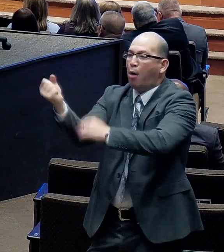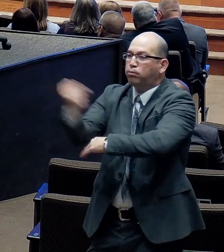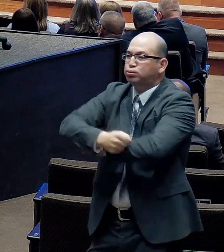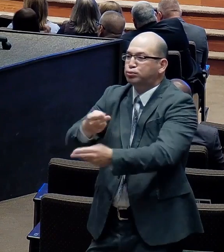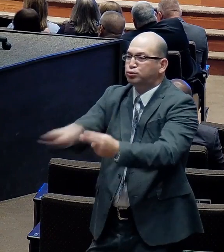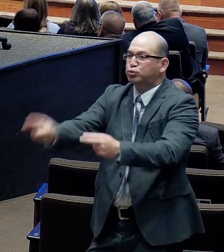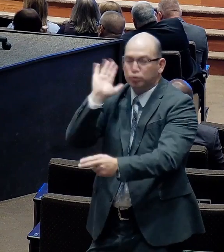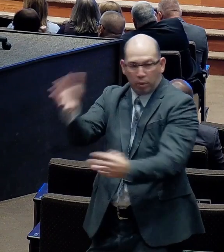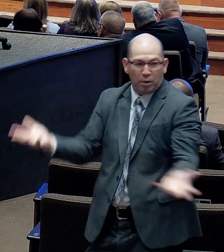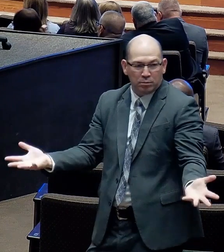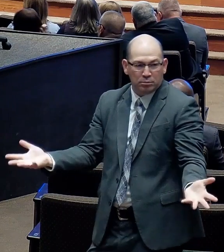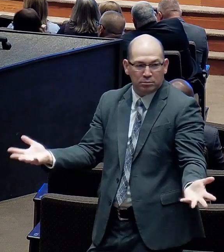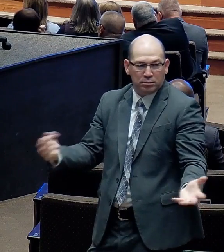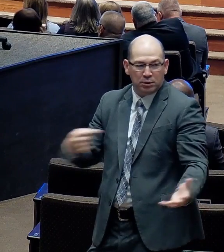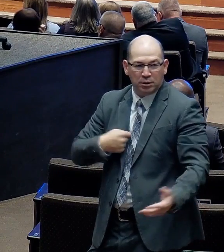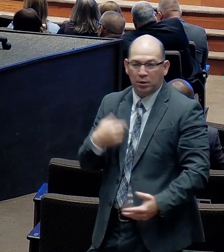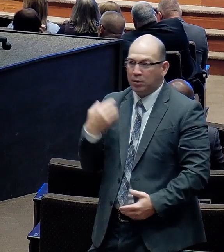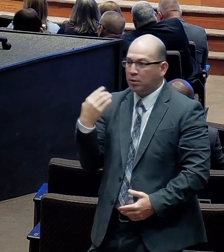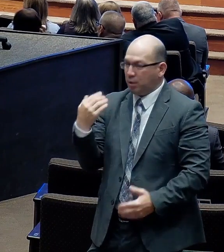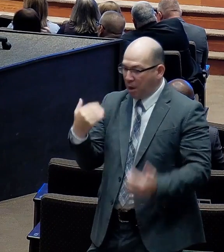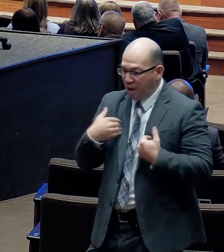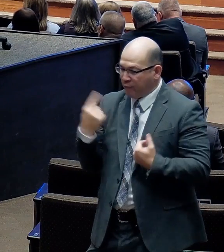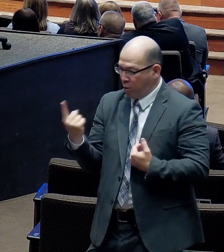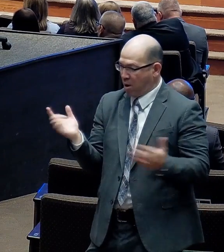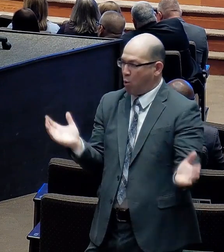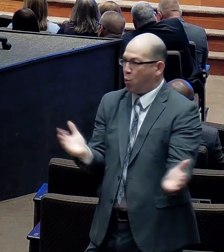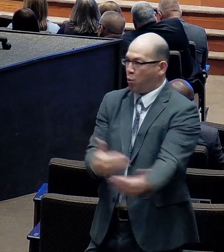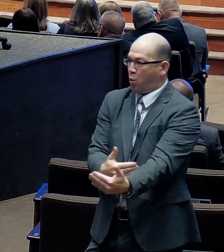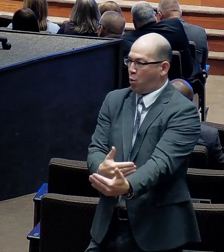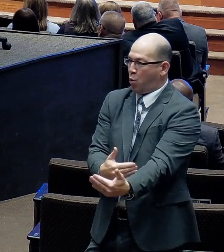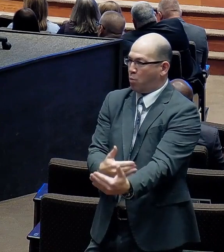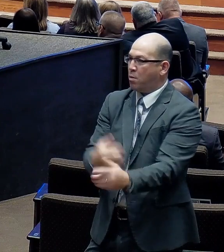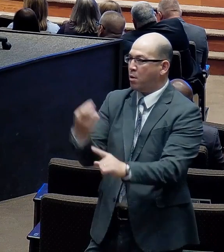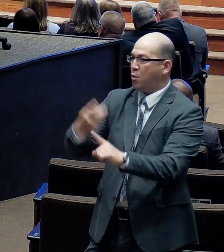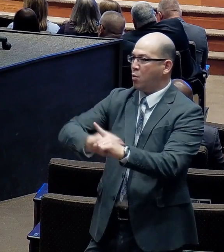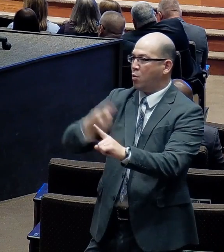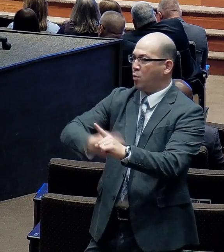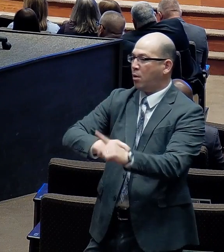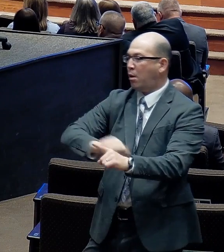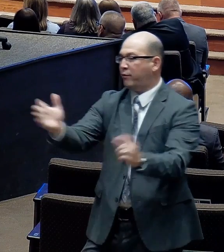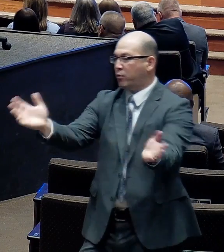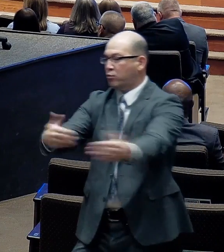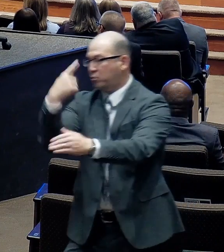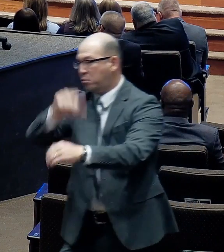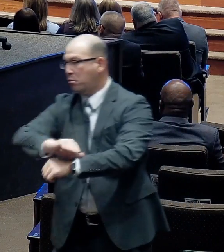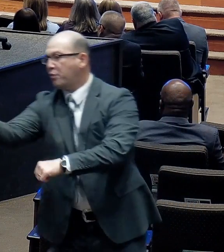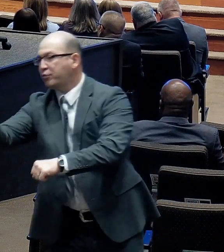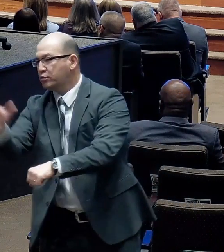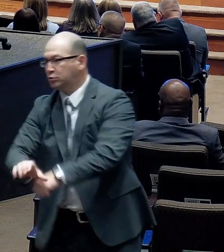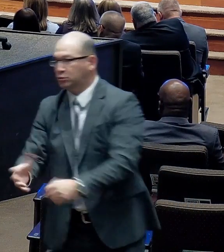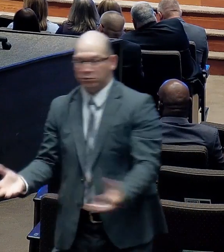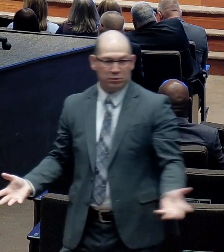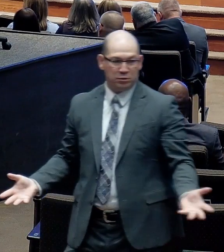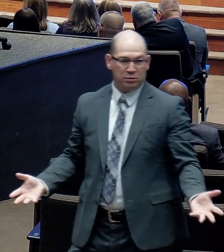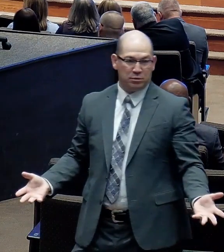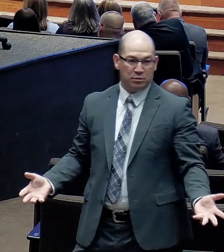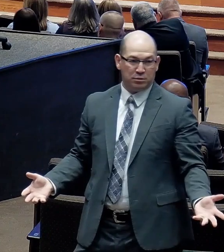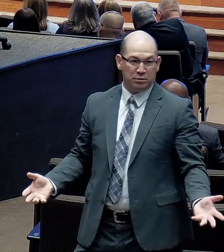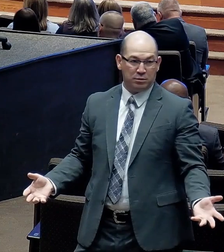rented out to another church. And the amazing thing is, That in spite